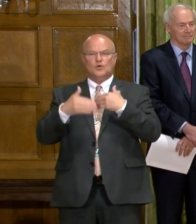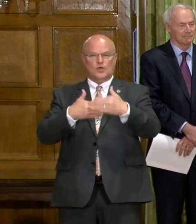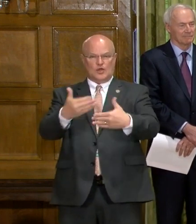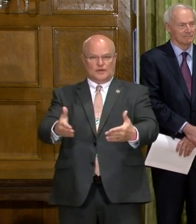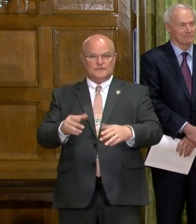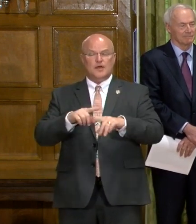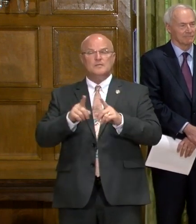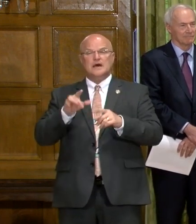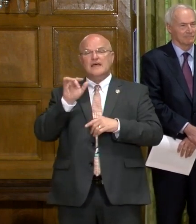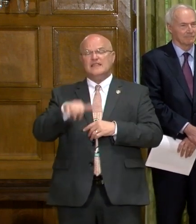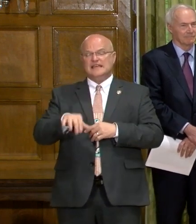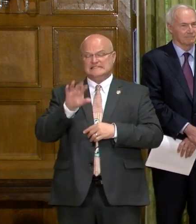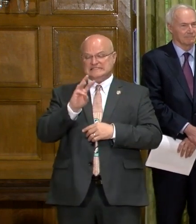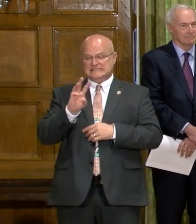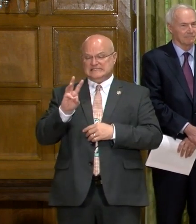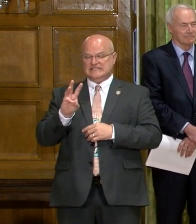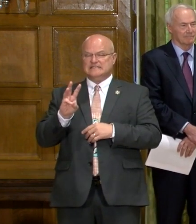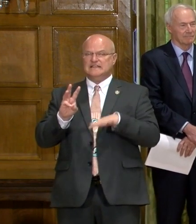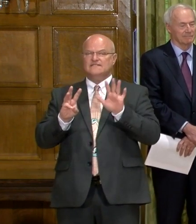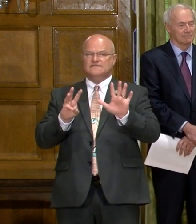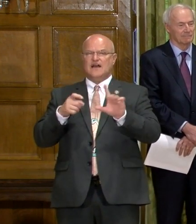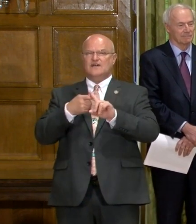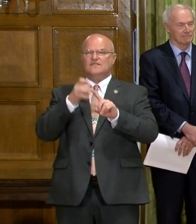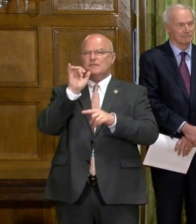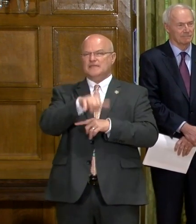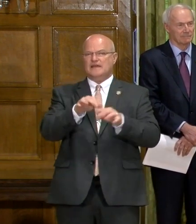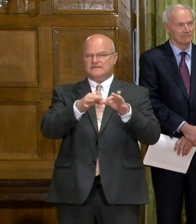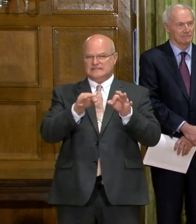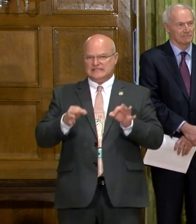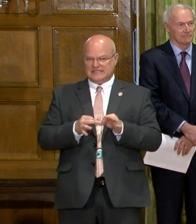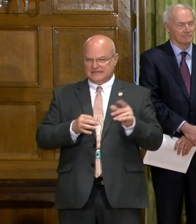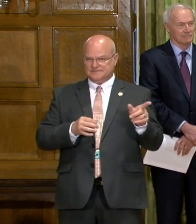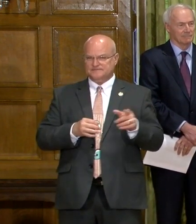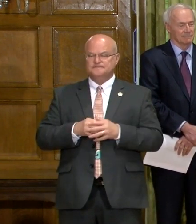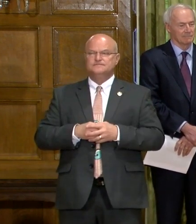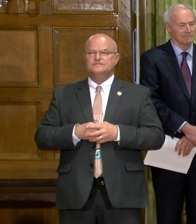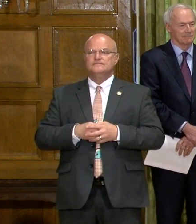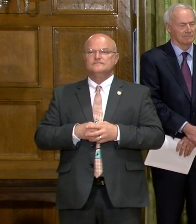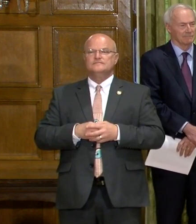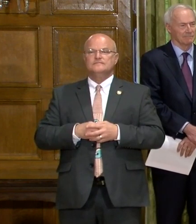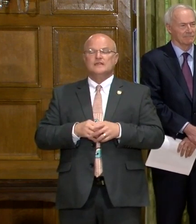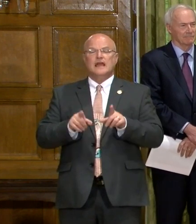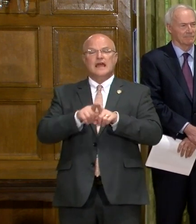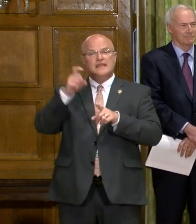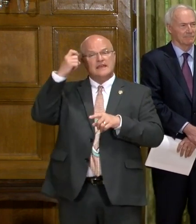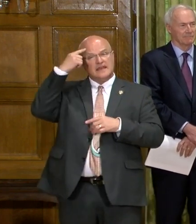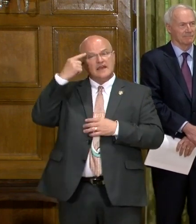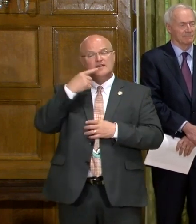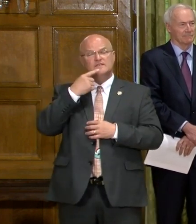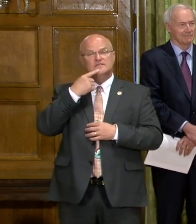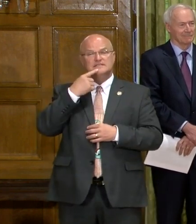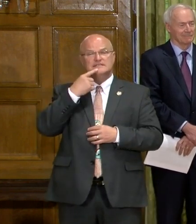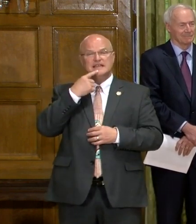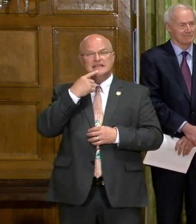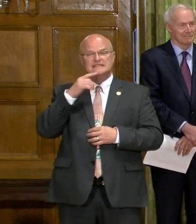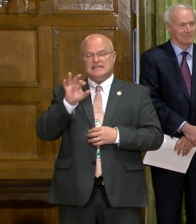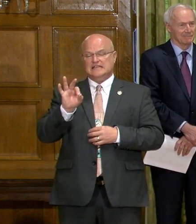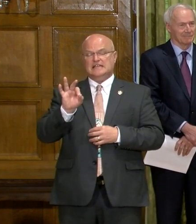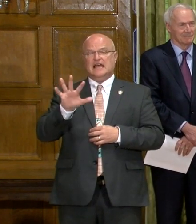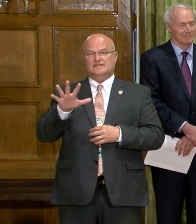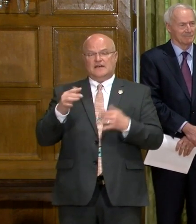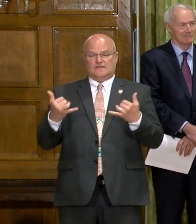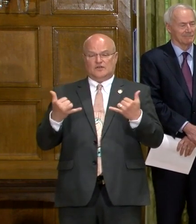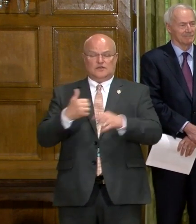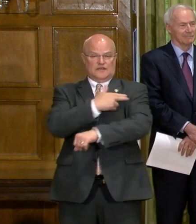go along. But of those 66, five are from that facility. We have, as the governor mentioned, 95